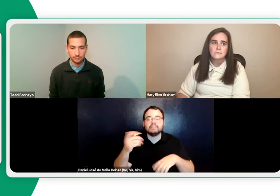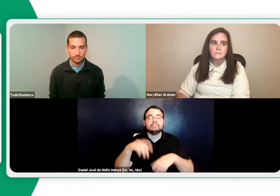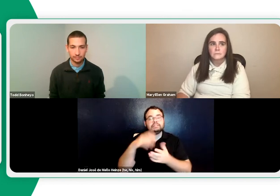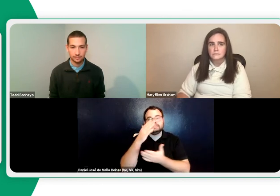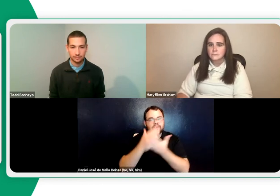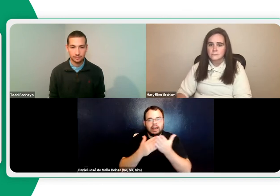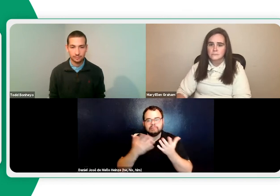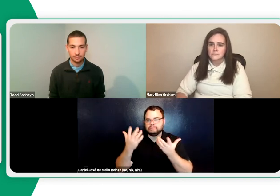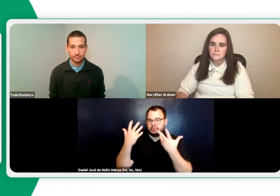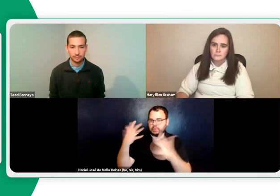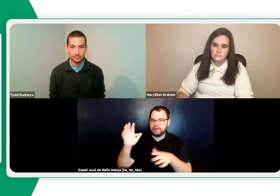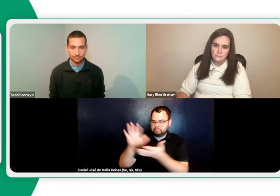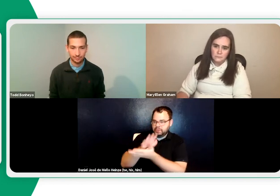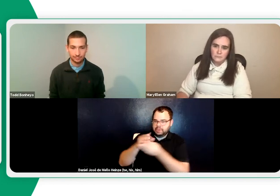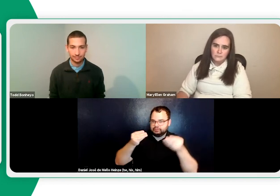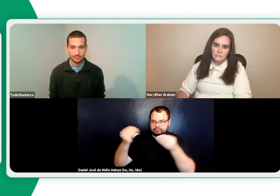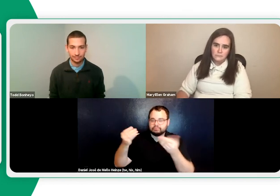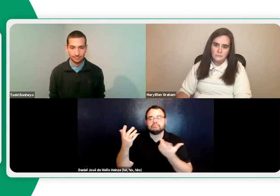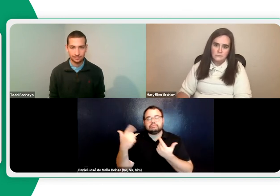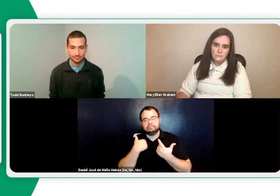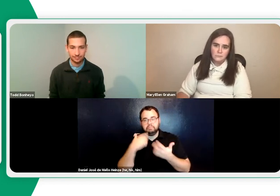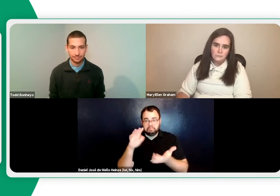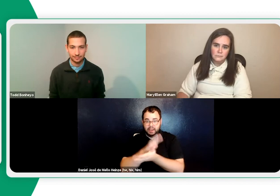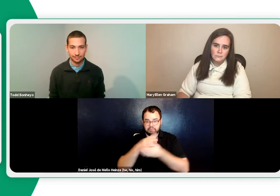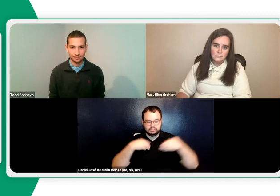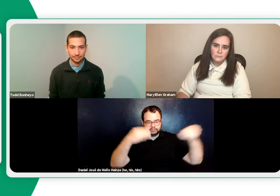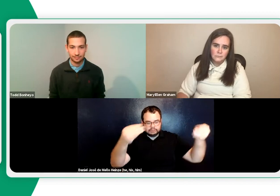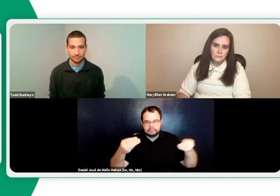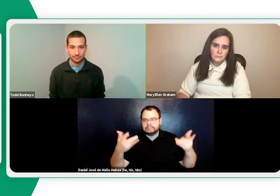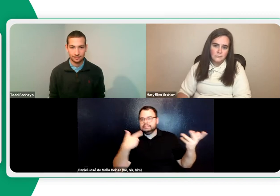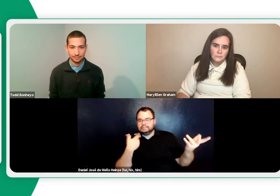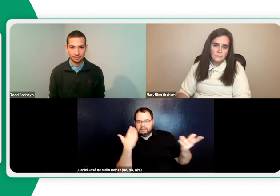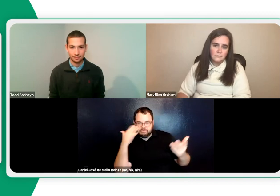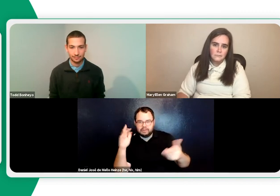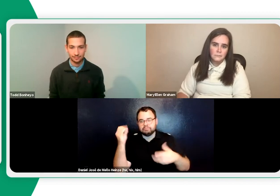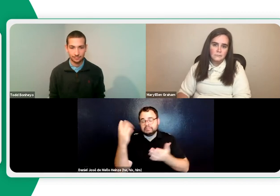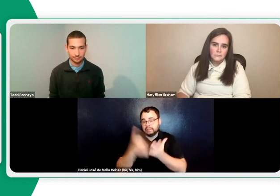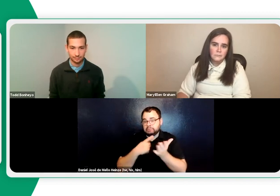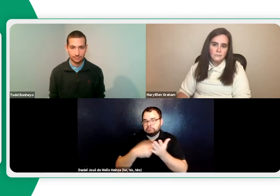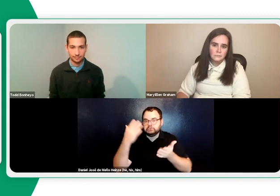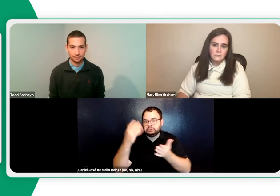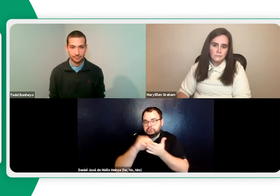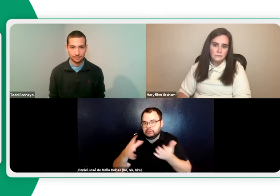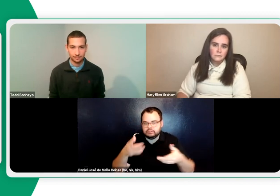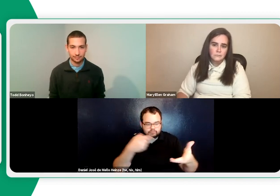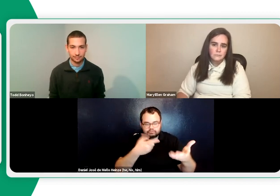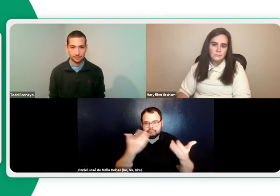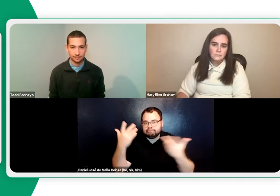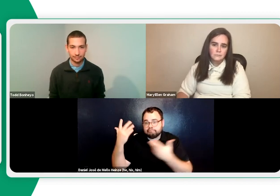how do you do a poster online? Some, you know, don't have paper and pen to work with, and